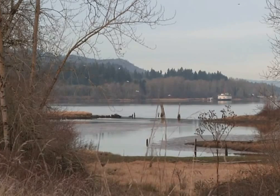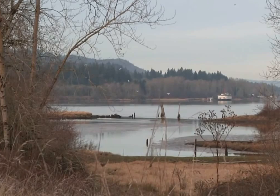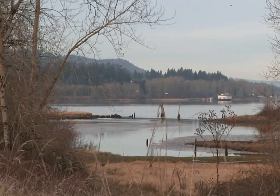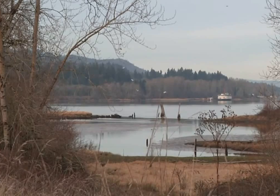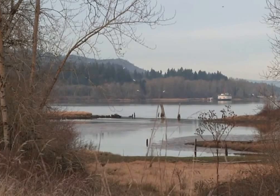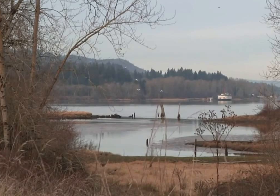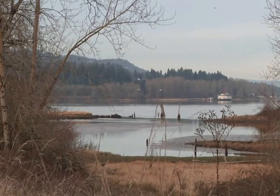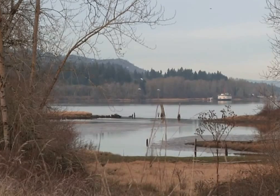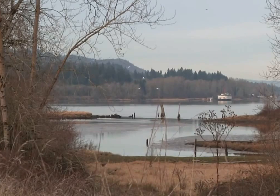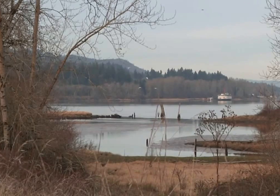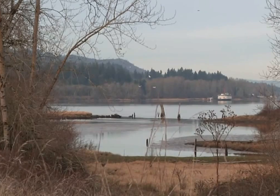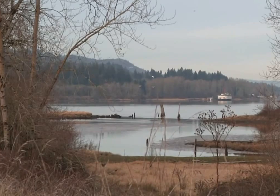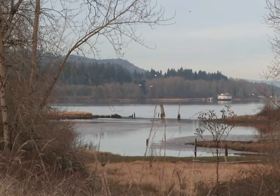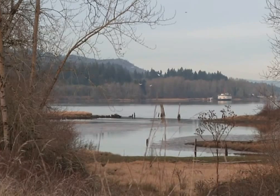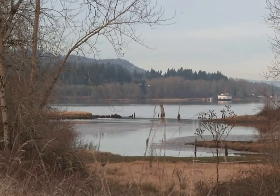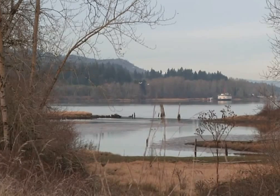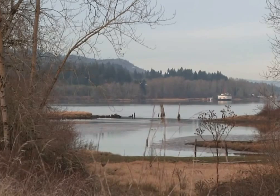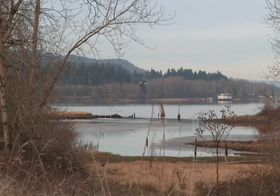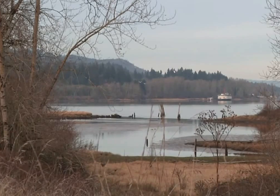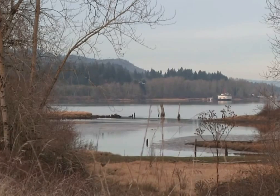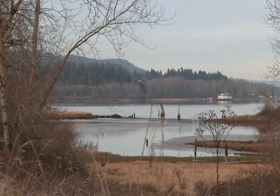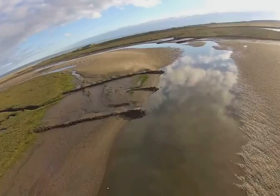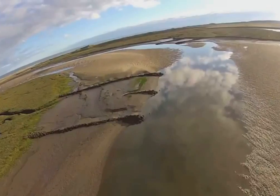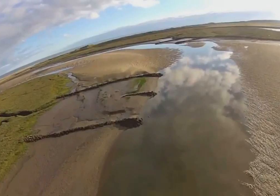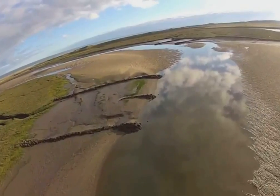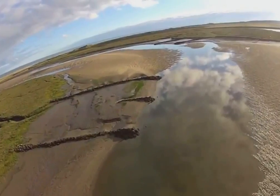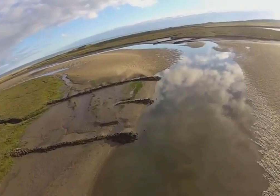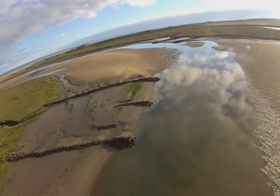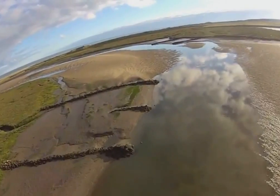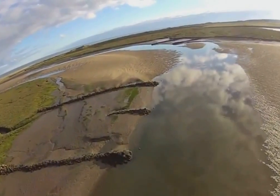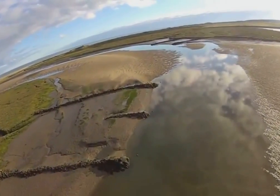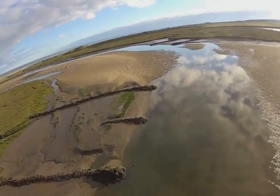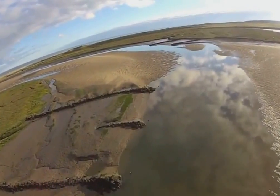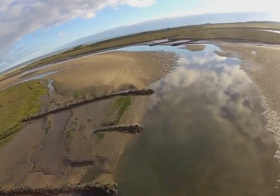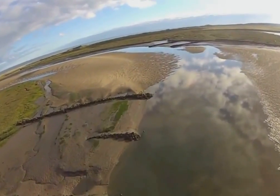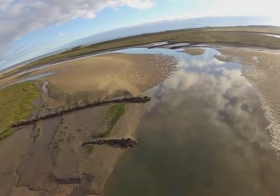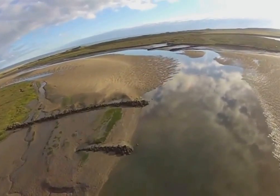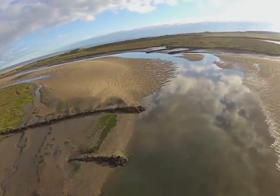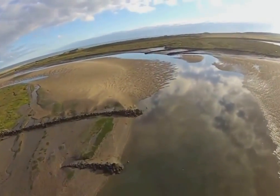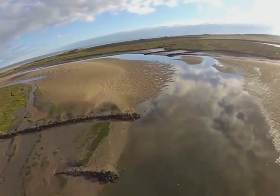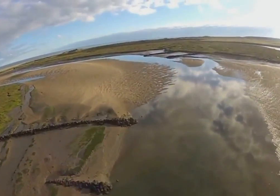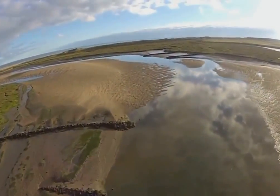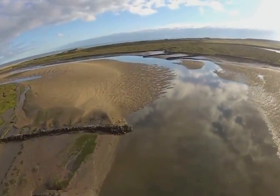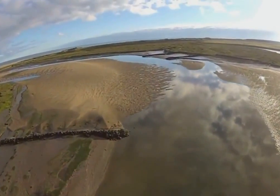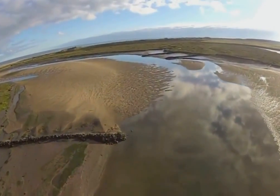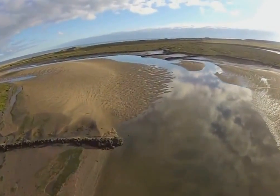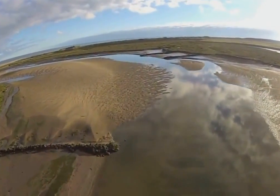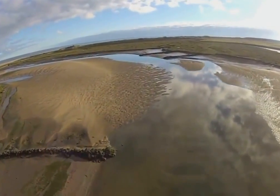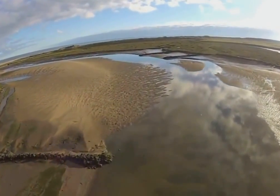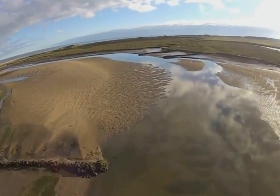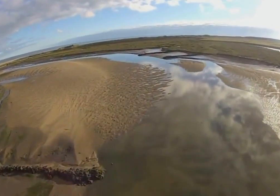actually where several streams or rivers meet together at their end point flowing into the ocean.